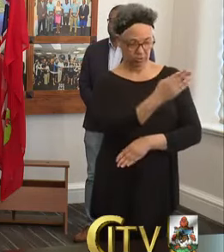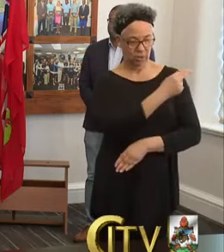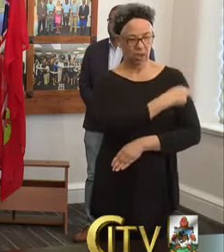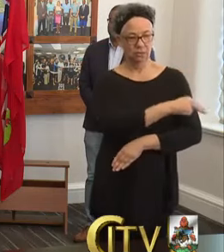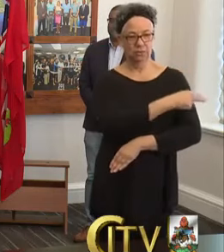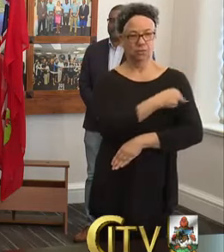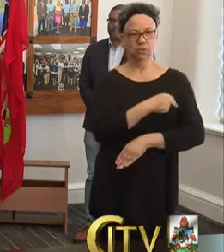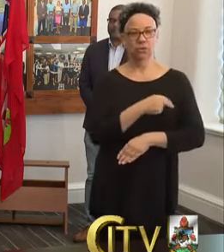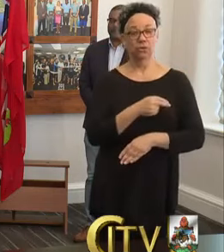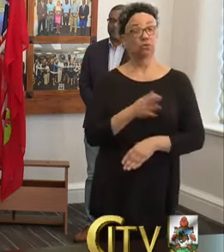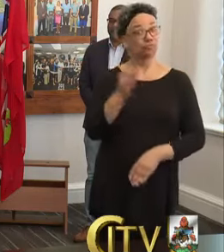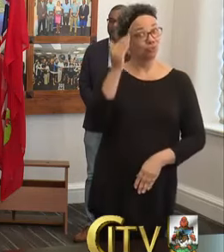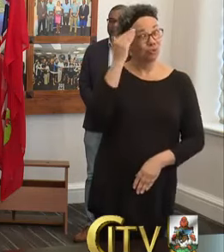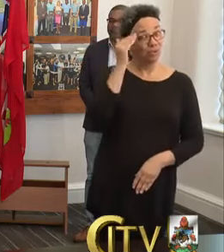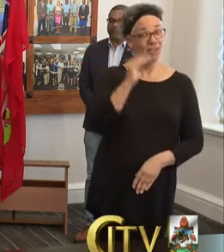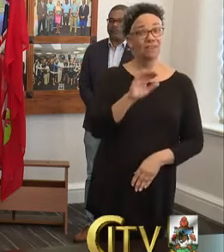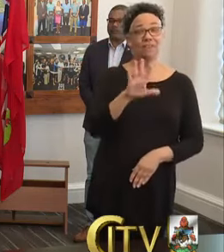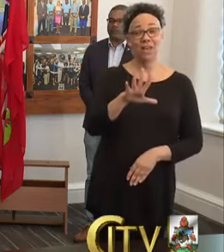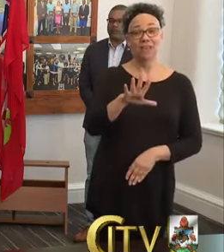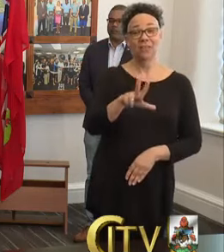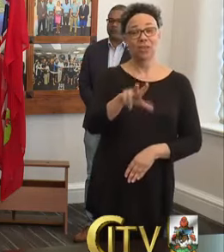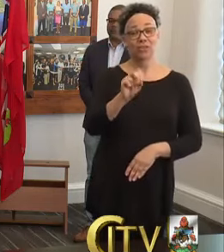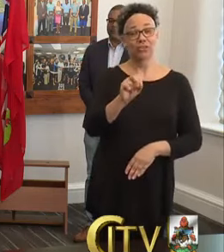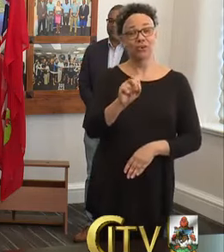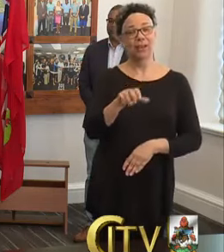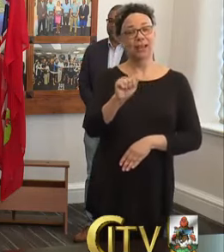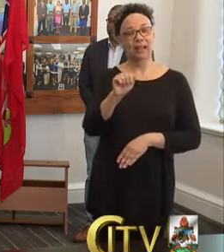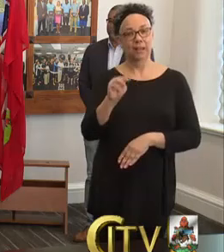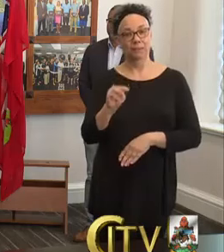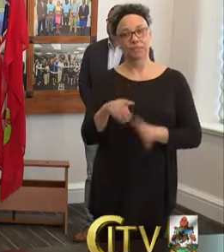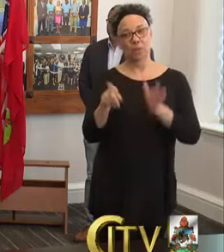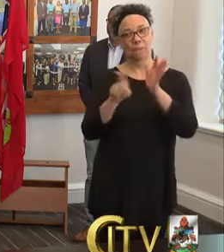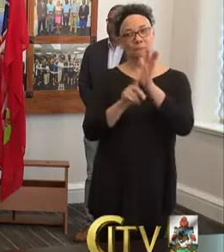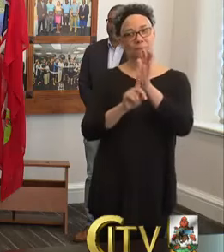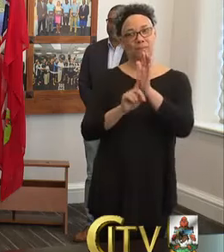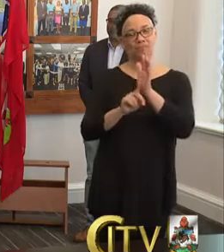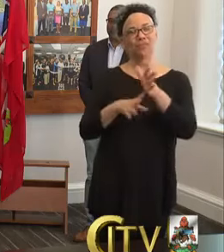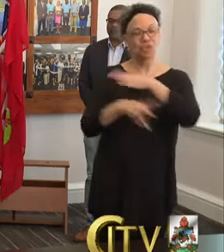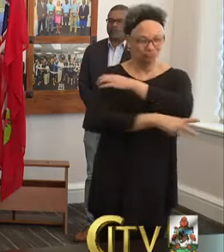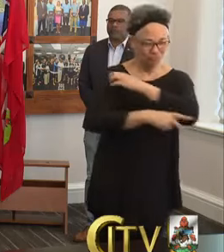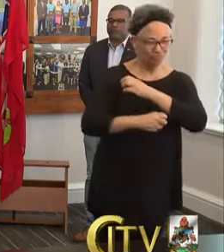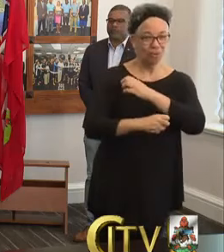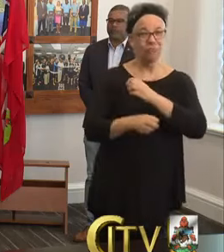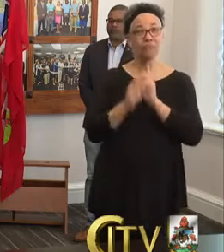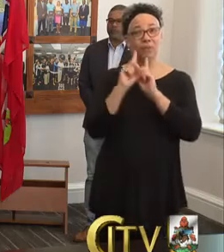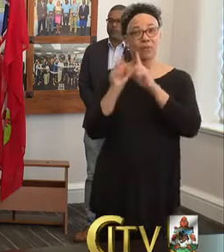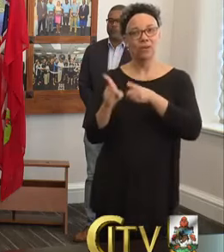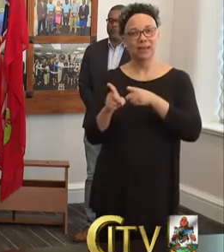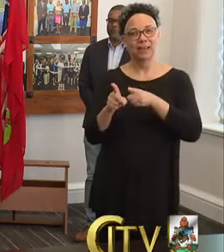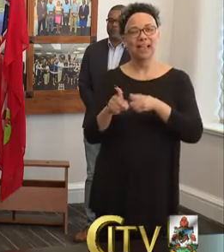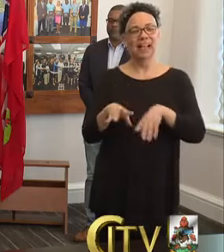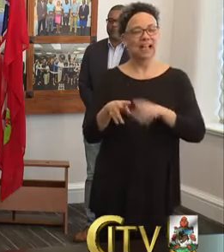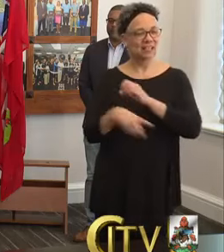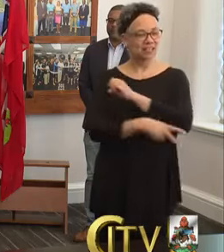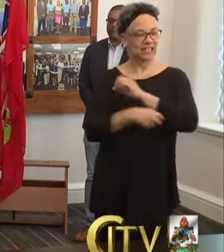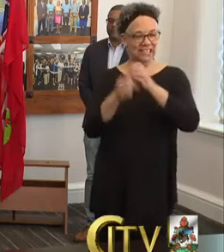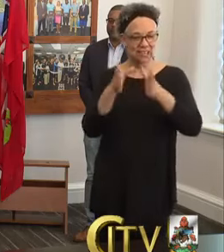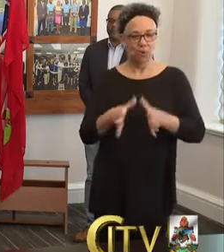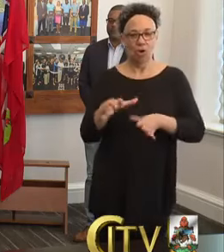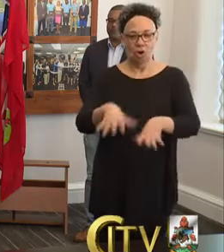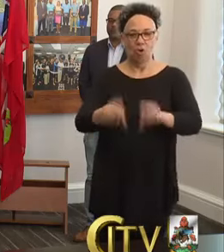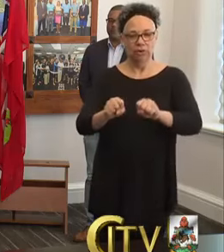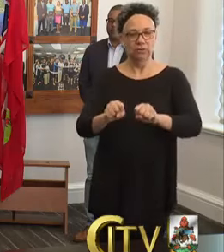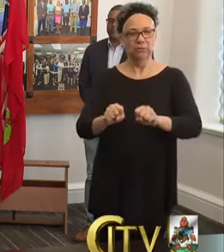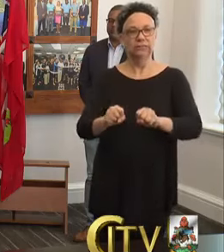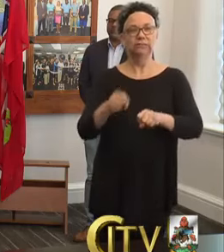note there was a 5 30 a.m. burger report at Coconut Rock and the culprits were quickly apprehended and are in custody. Eight Royal